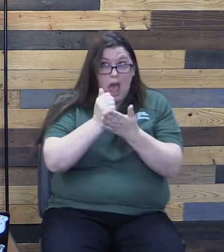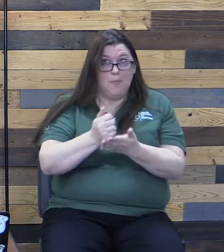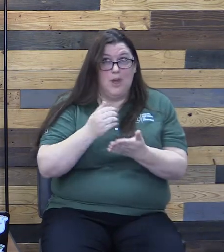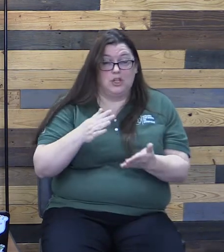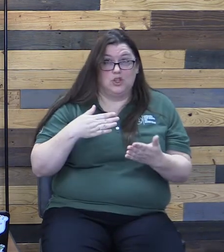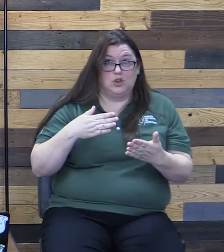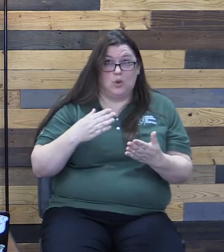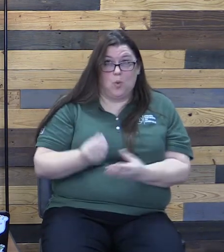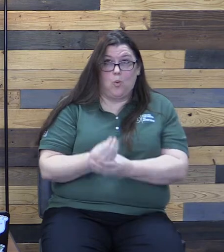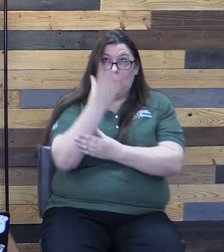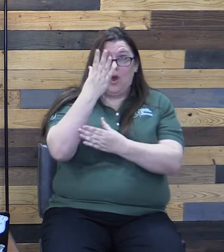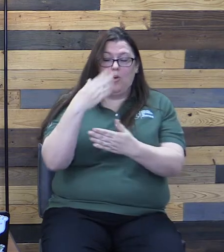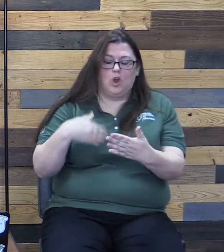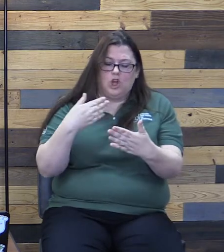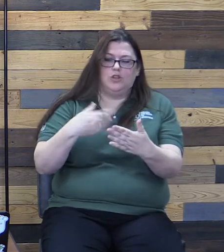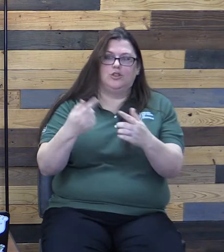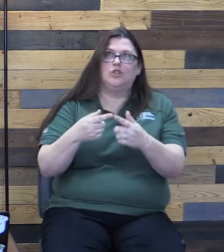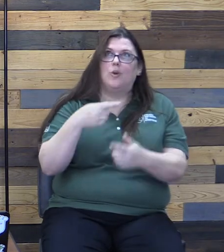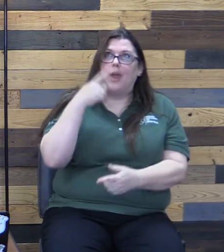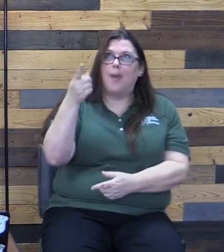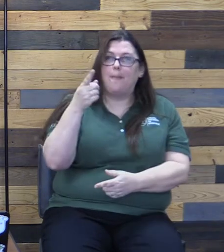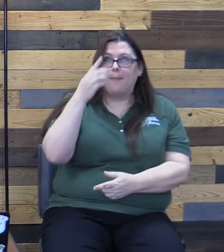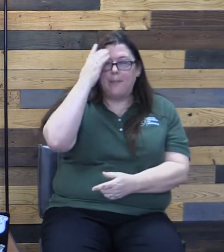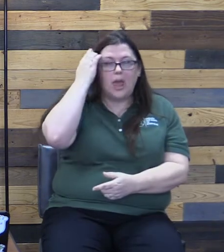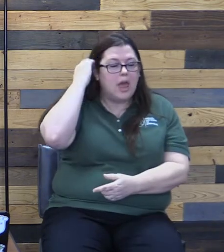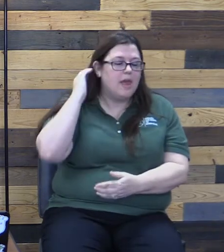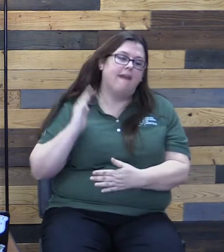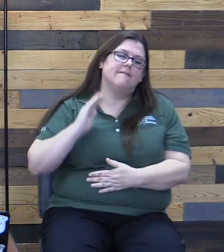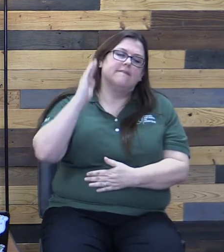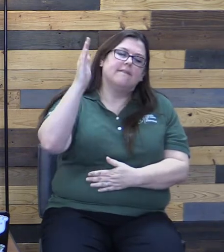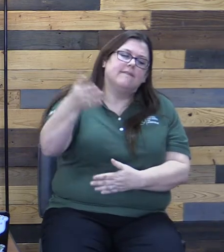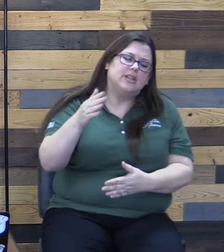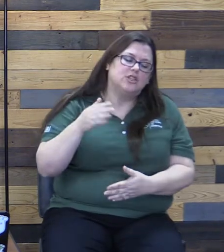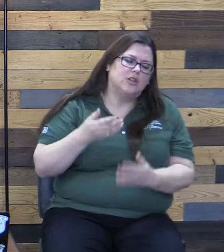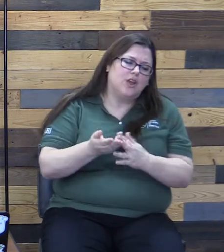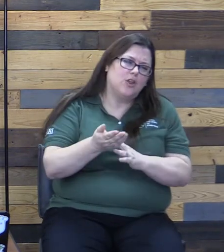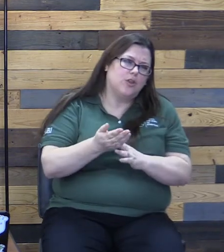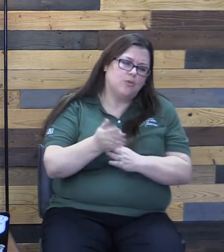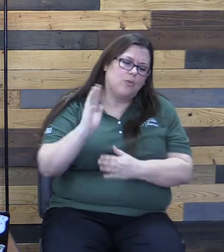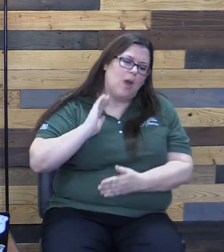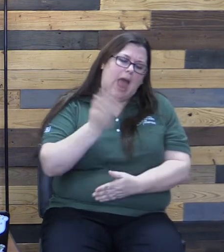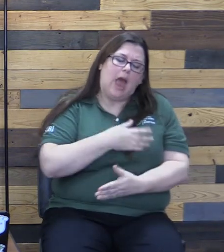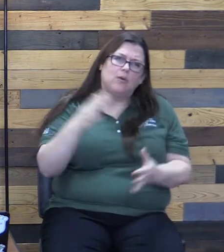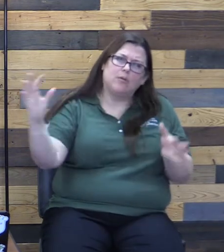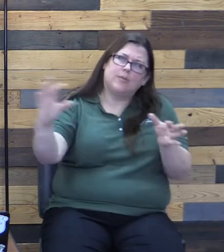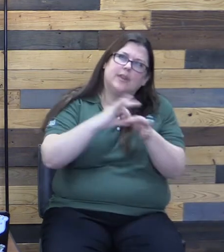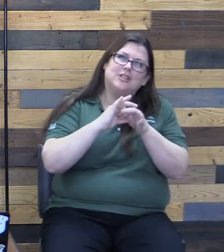those eventually through our relationship and fellowship with him are what brings changes in our life.